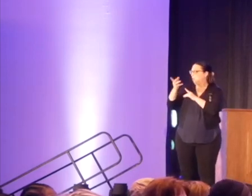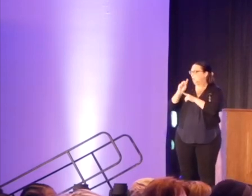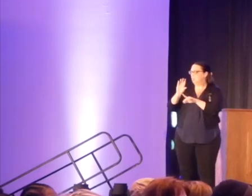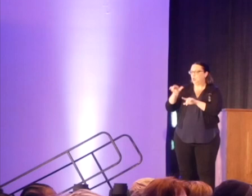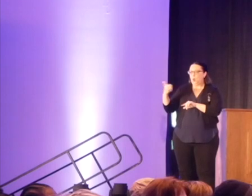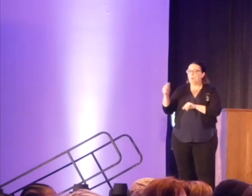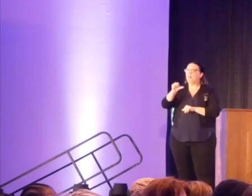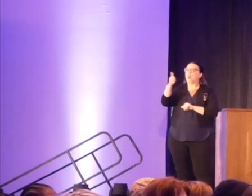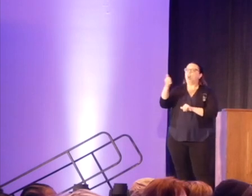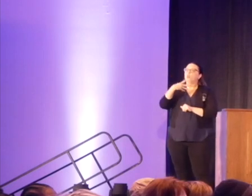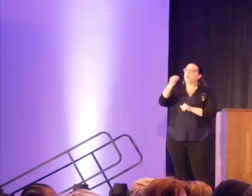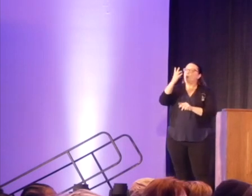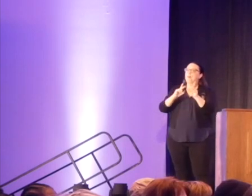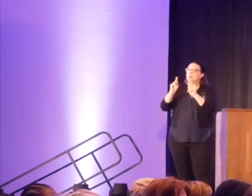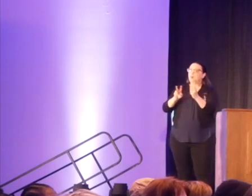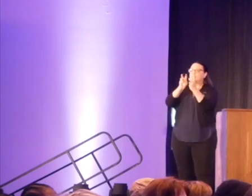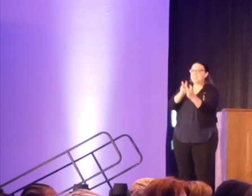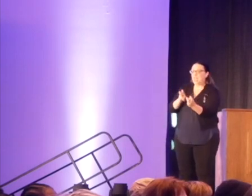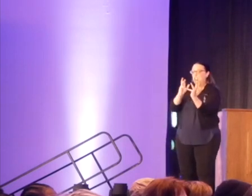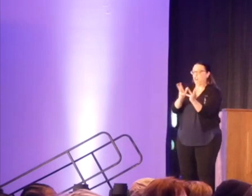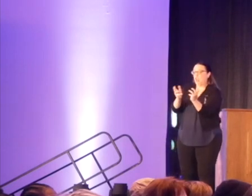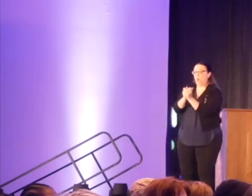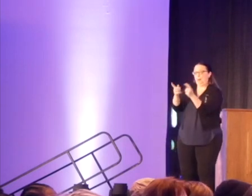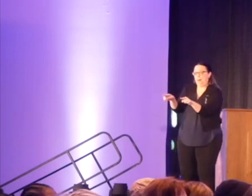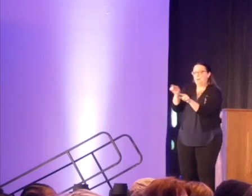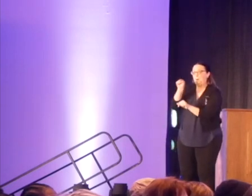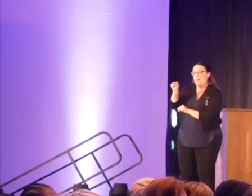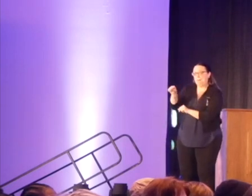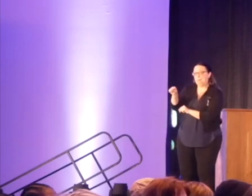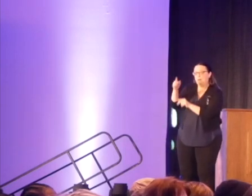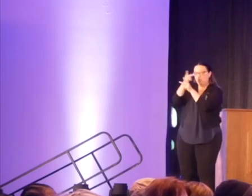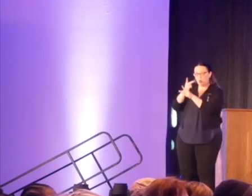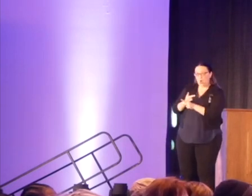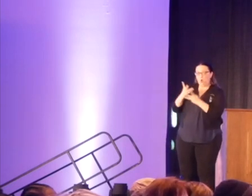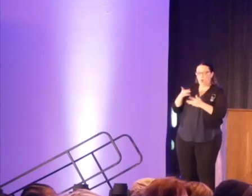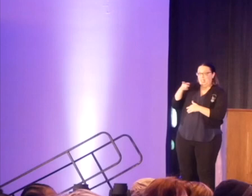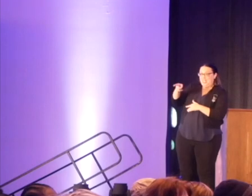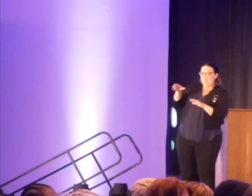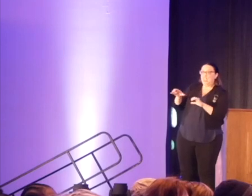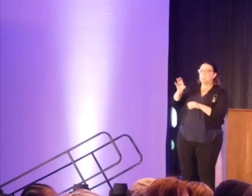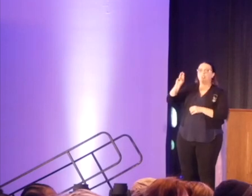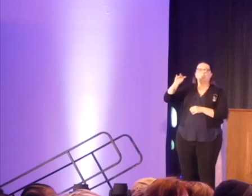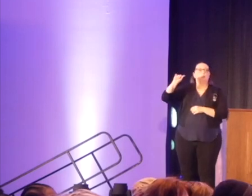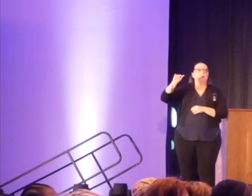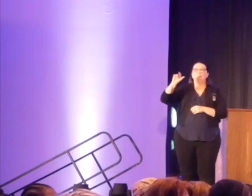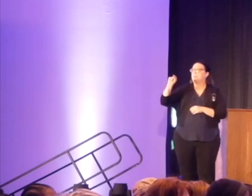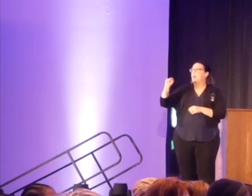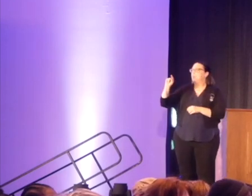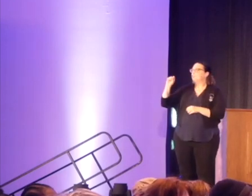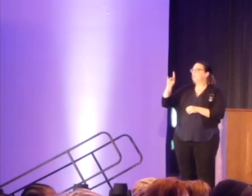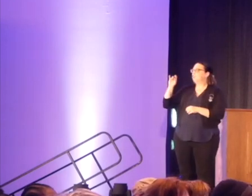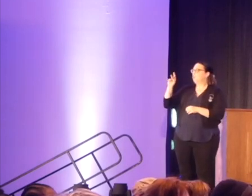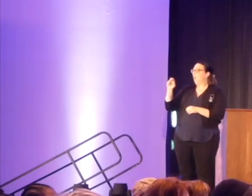would sit and talk to this man and, like, figure out what he does to make black people feel comfortable, his name is Matt Stratton. He's over there. He's the